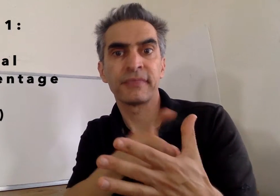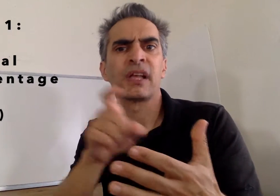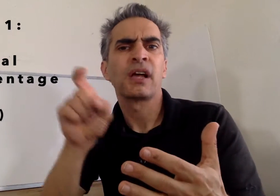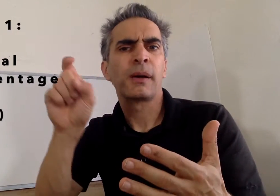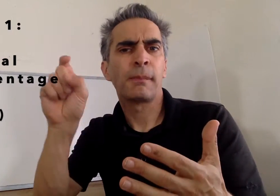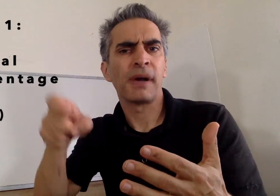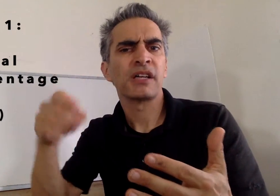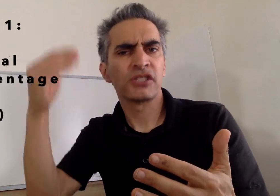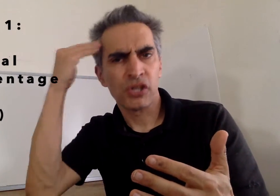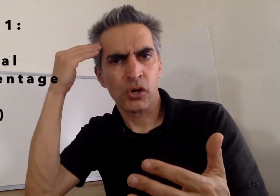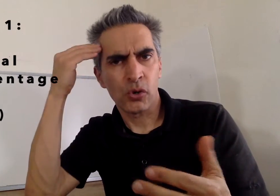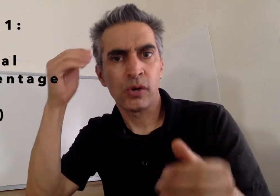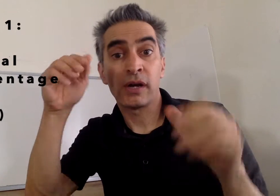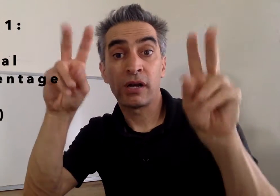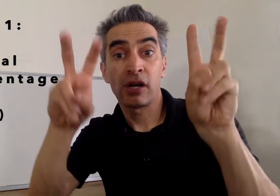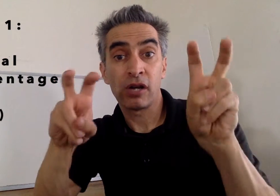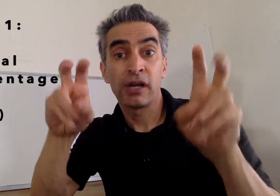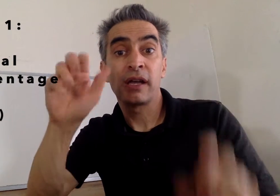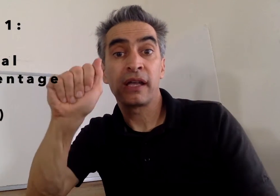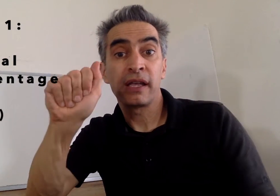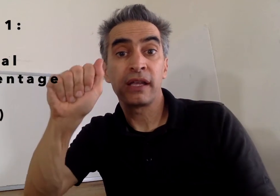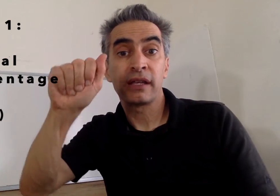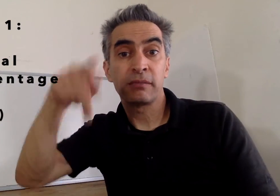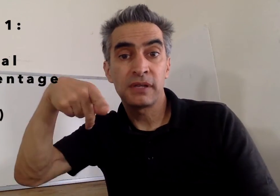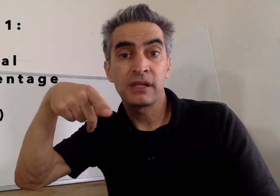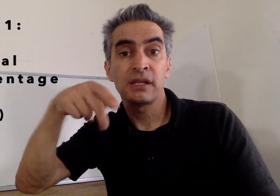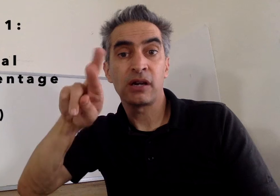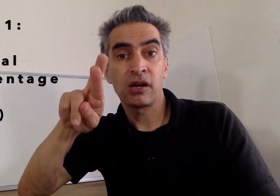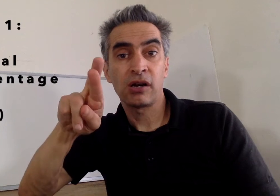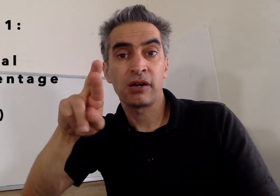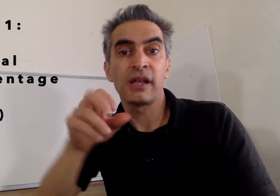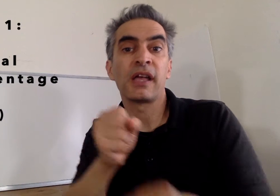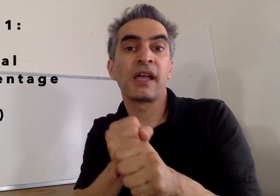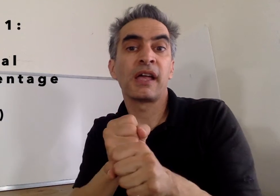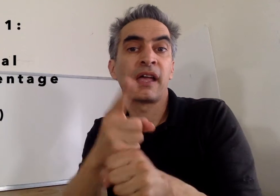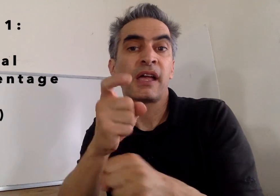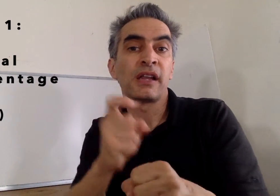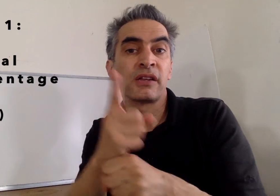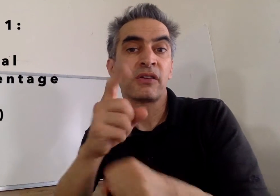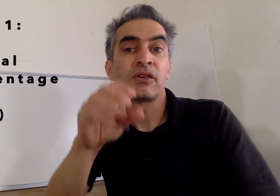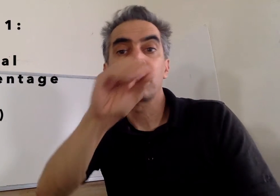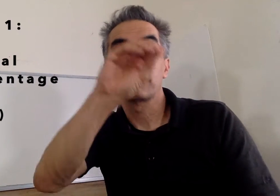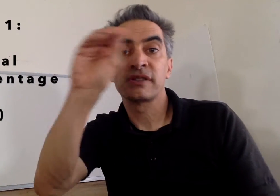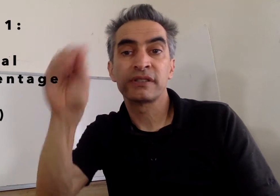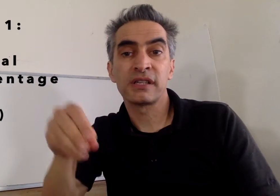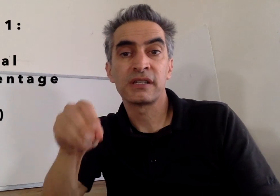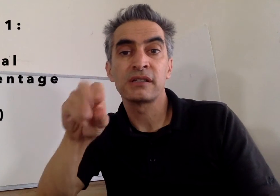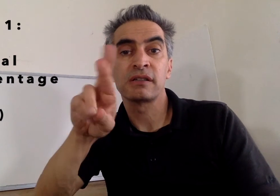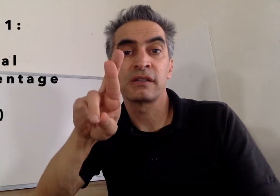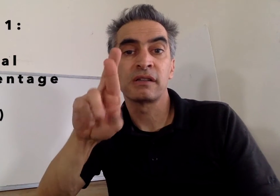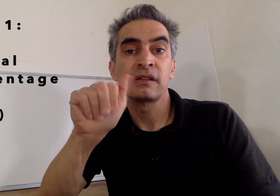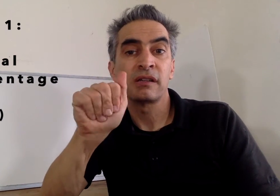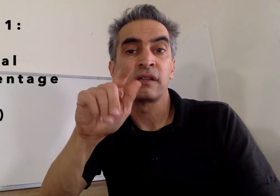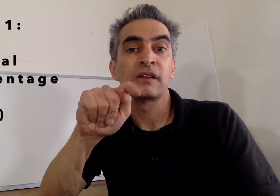The first one is that you must know your APR. That's your annual percentage rate.